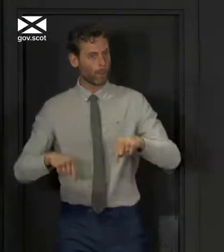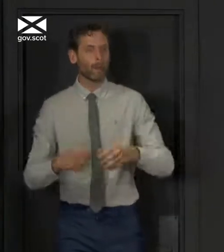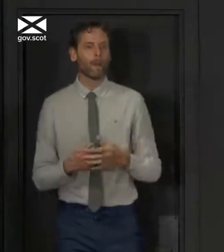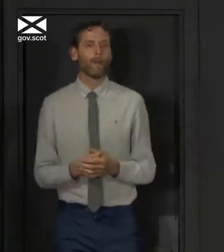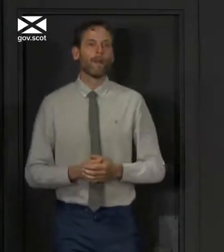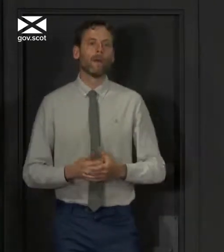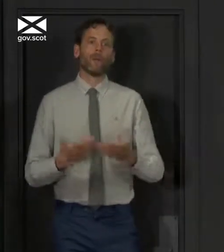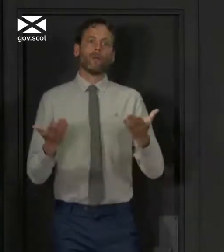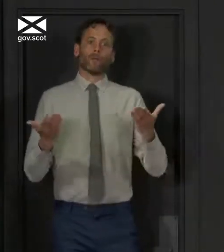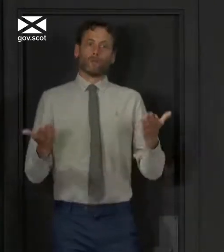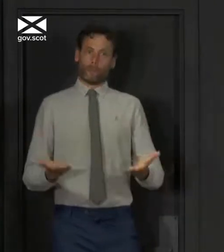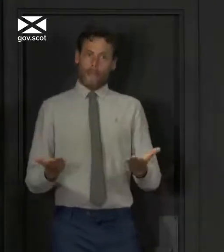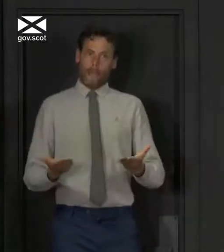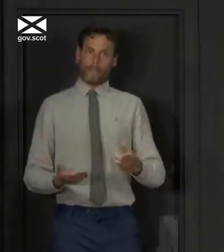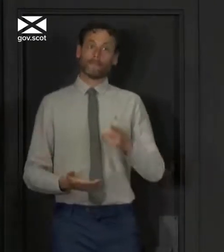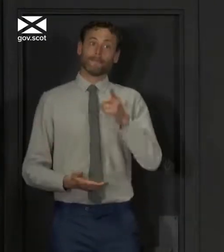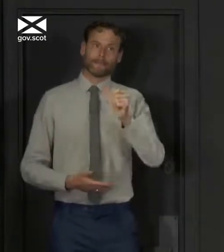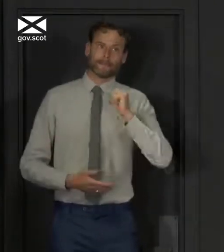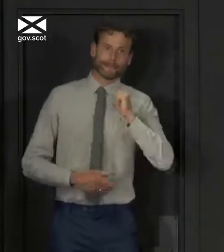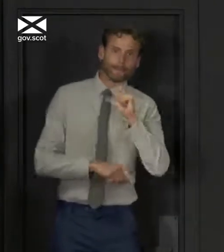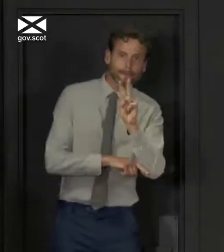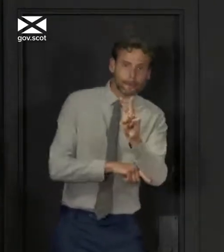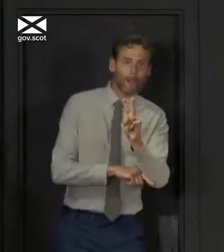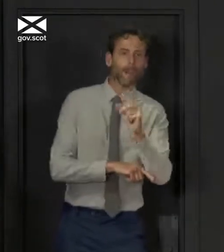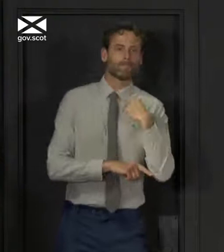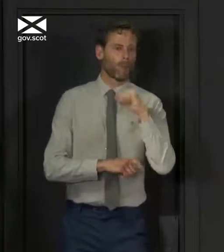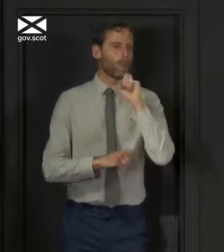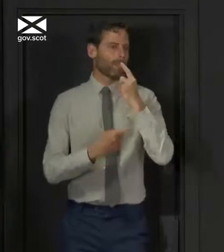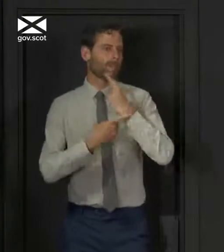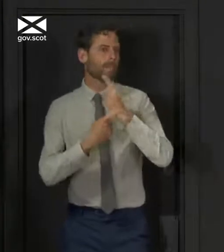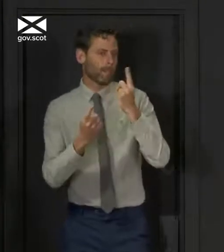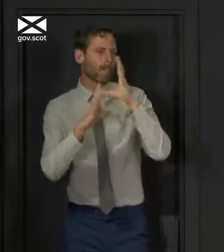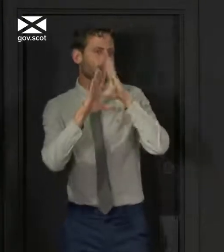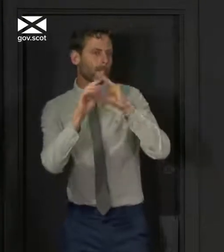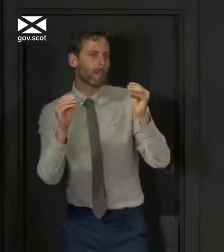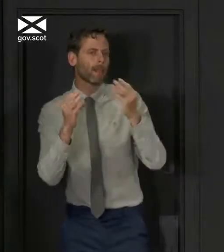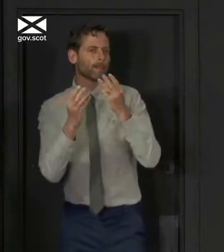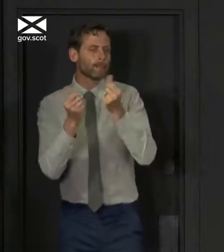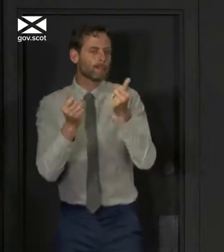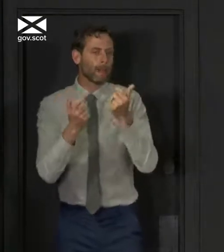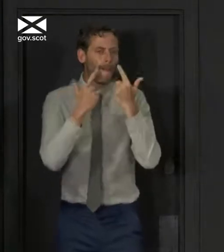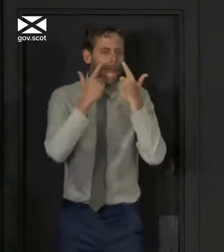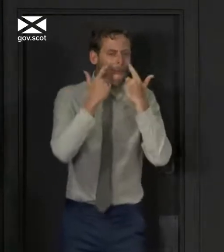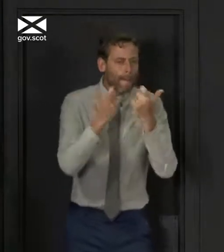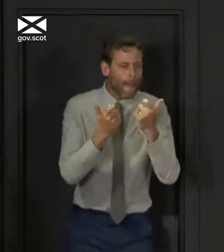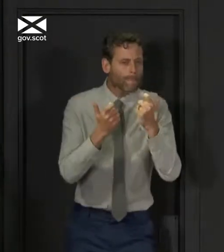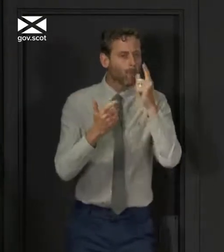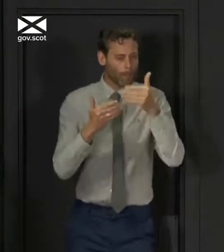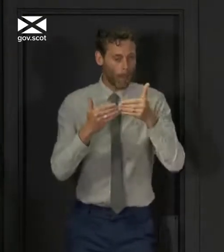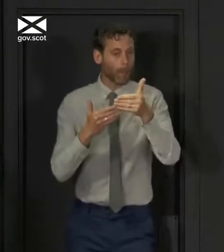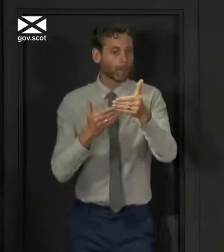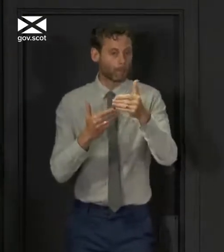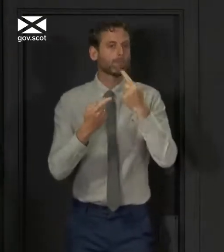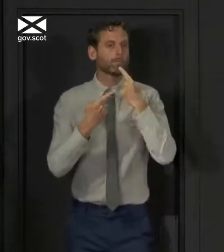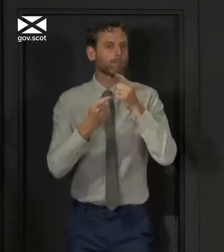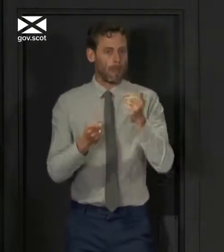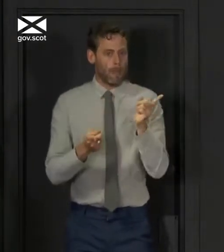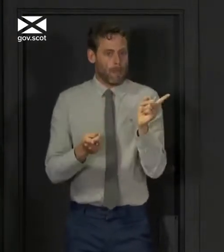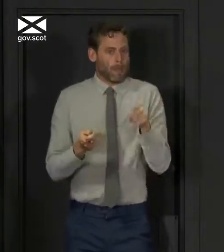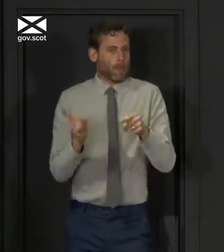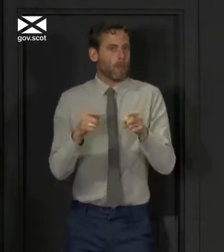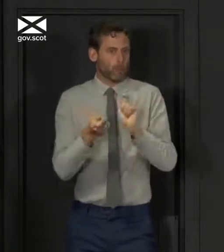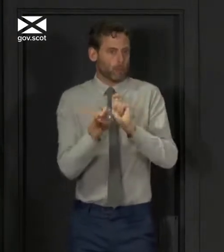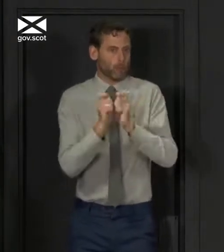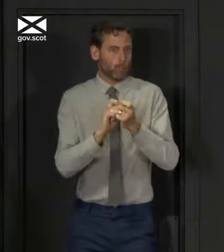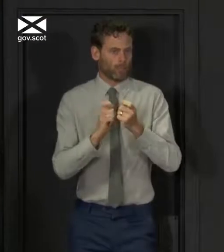Today, as you're probably anticipating, I will confirm some careful and cautious changes to the current lockdown regulations.